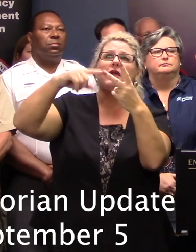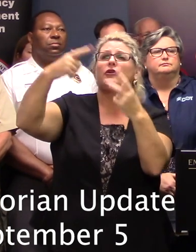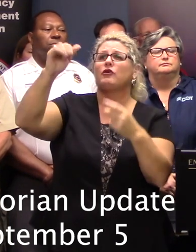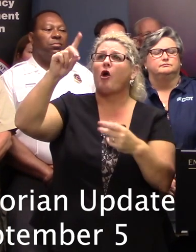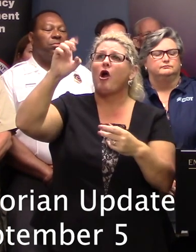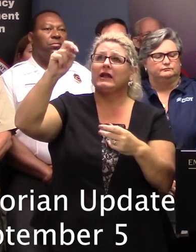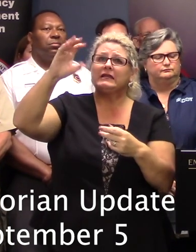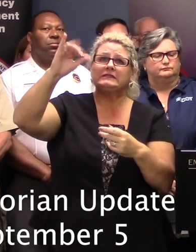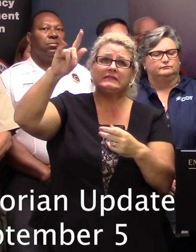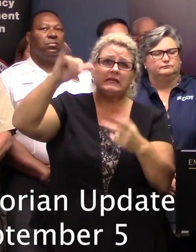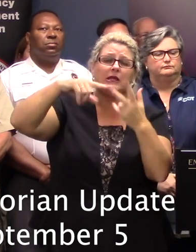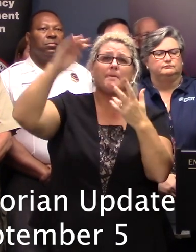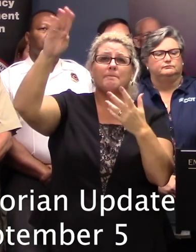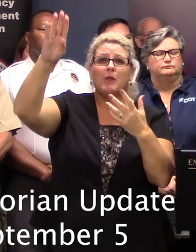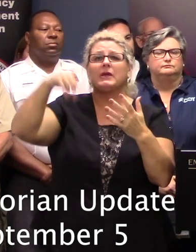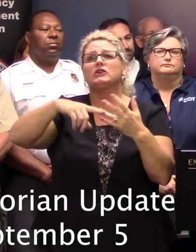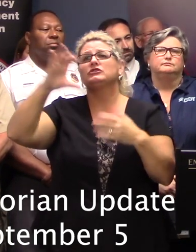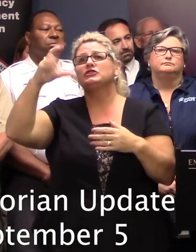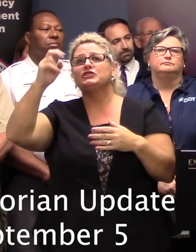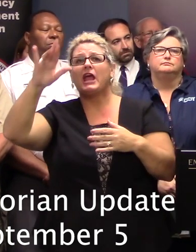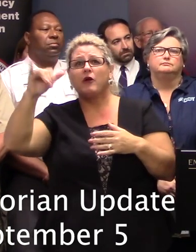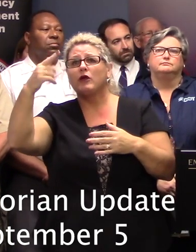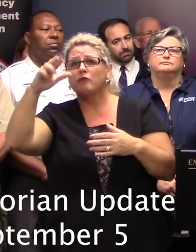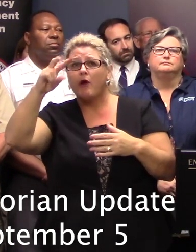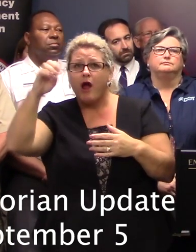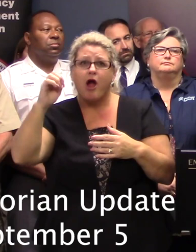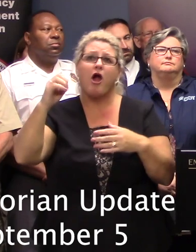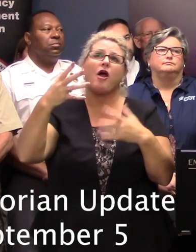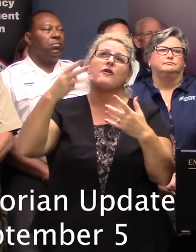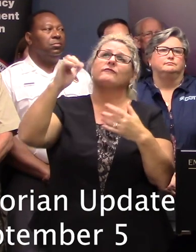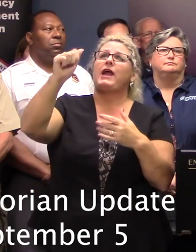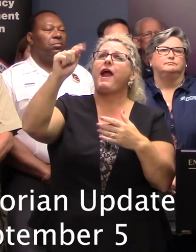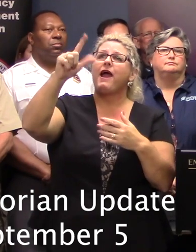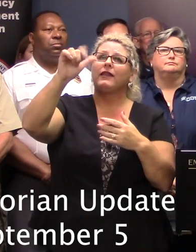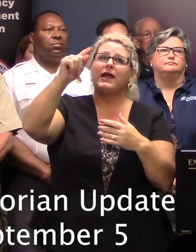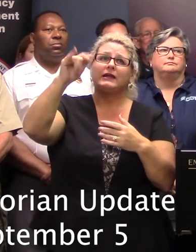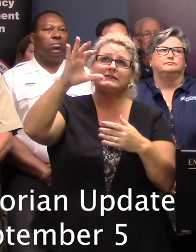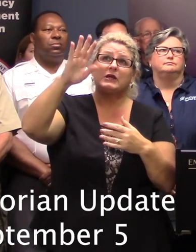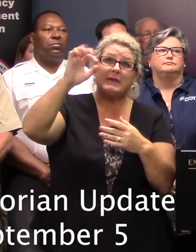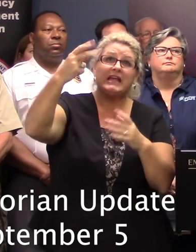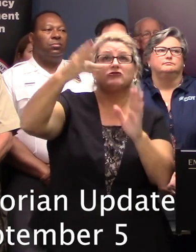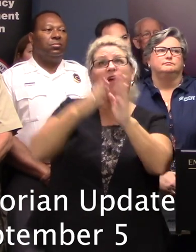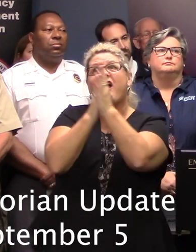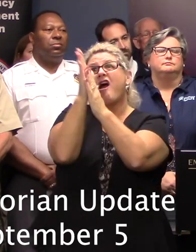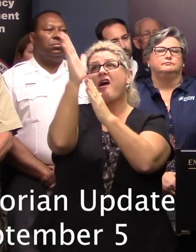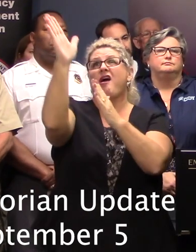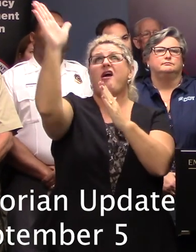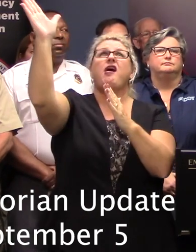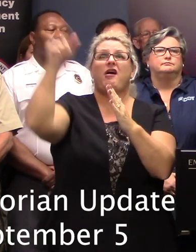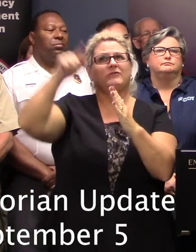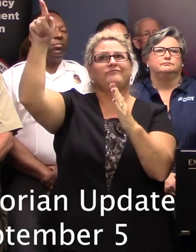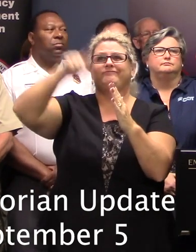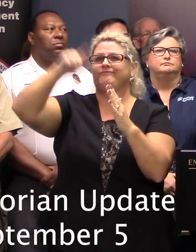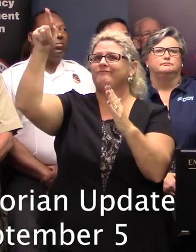Beach, all the way through Cherry Grove, Atlantic Beach, all the way up to the North Carolina line and beyond. And as you know, our friends